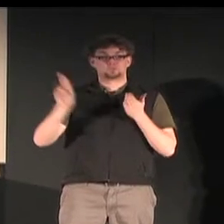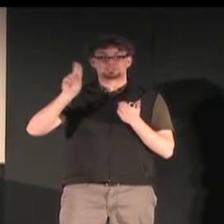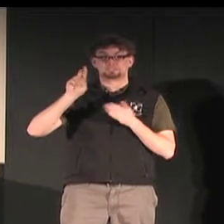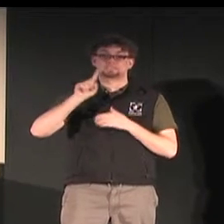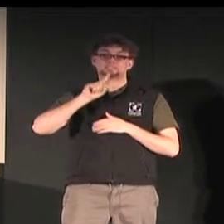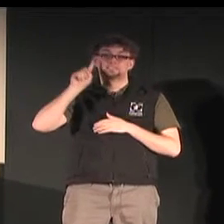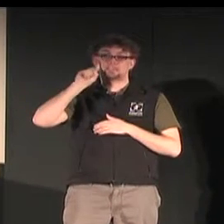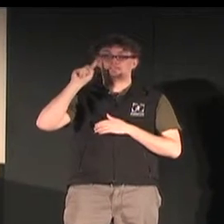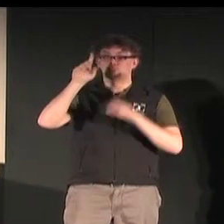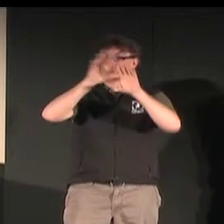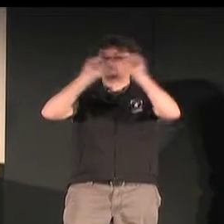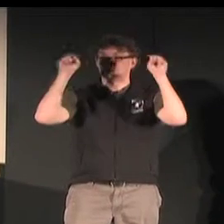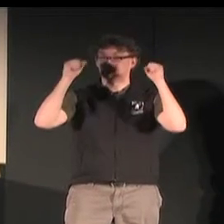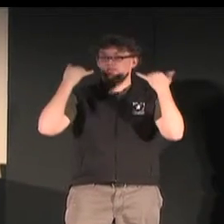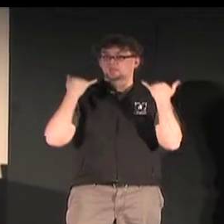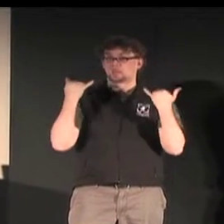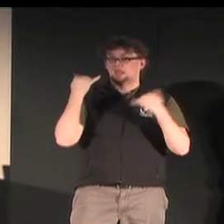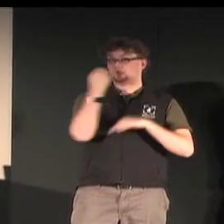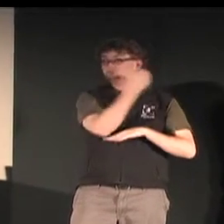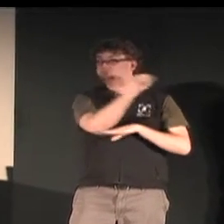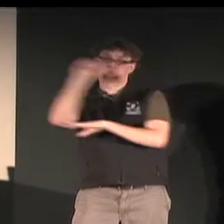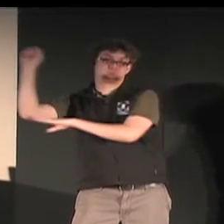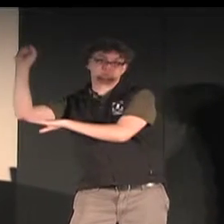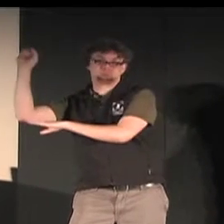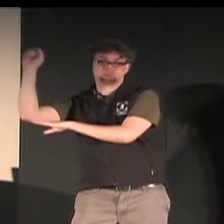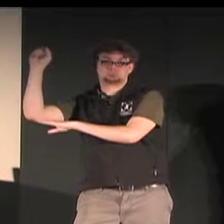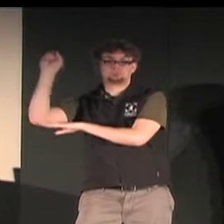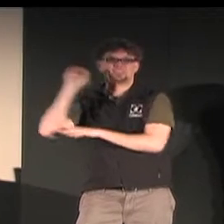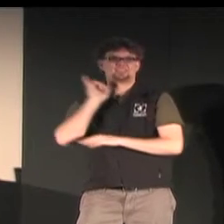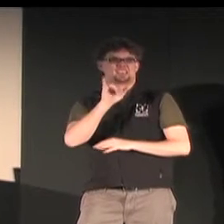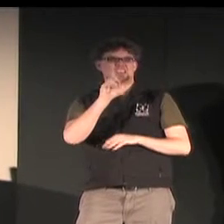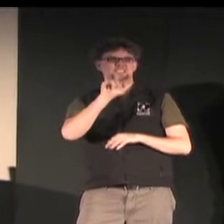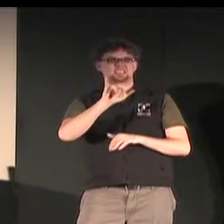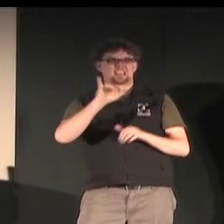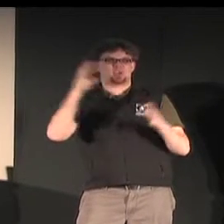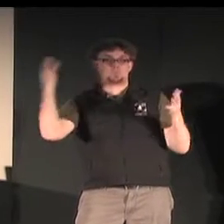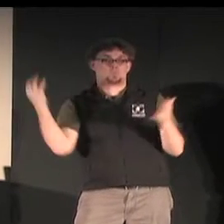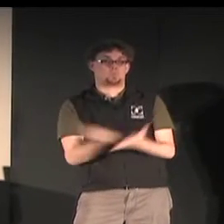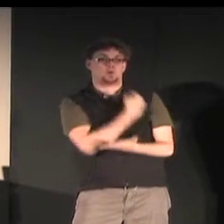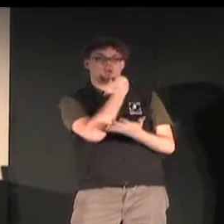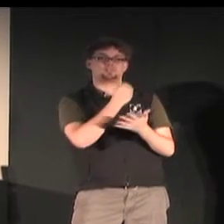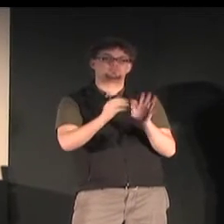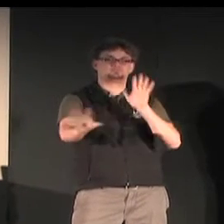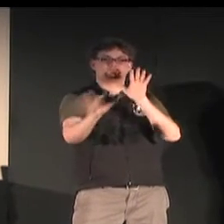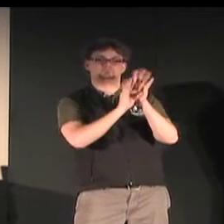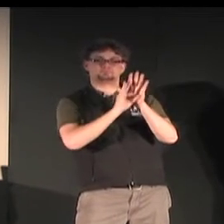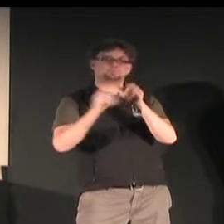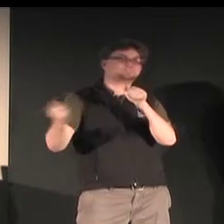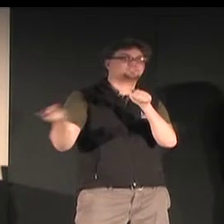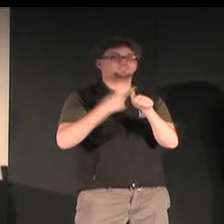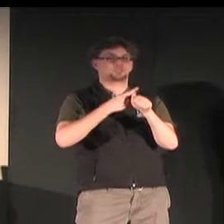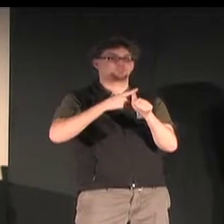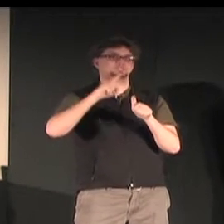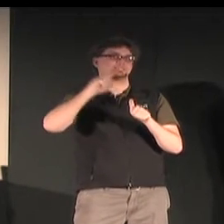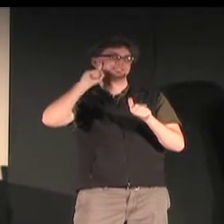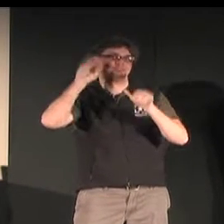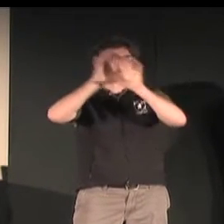but you may be familiar with the history of a Deaf protest at Gallaudet University, the protest Deaf President